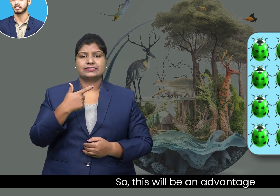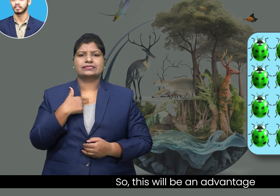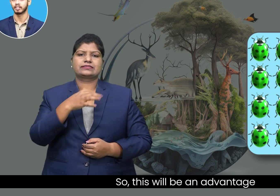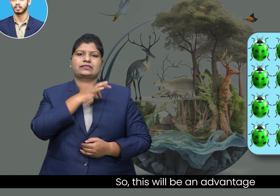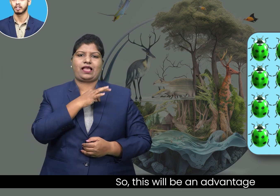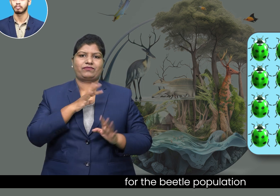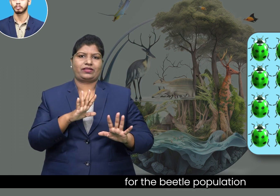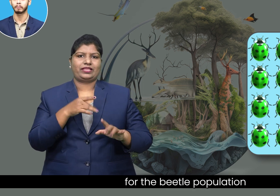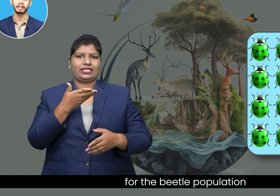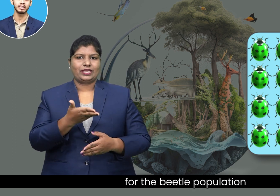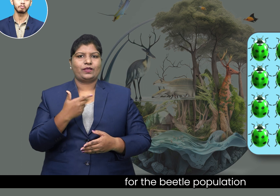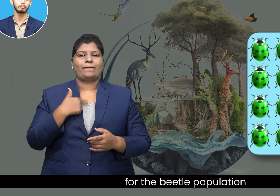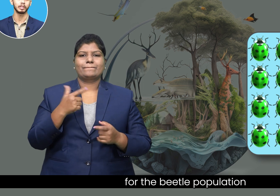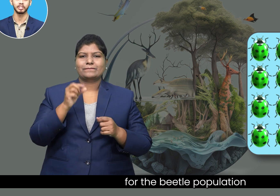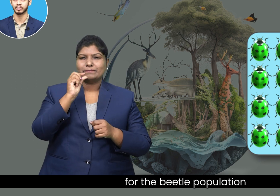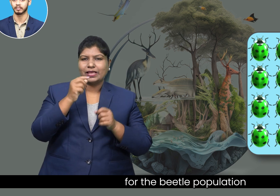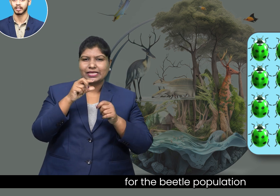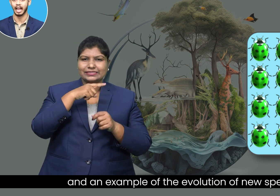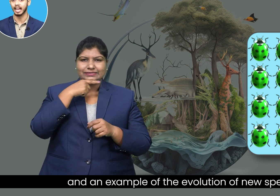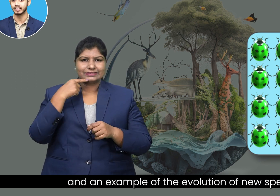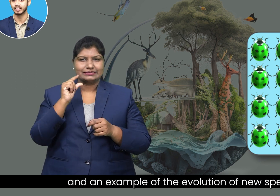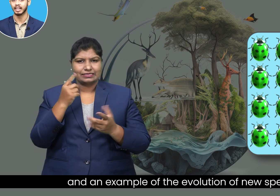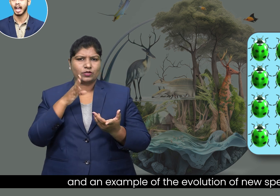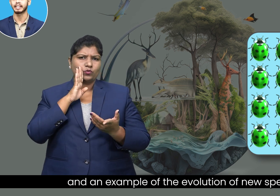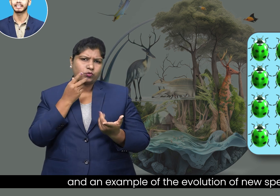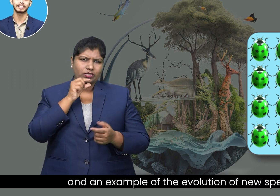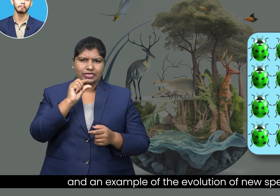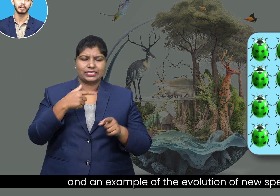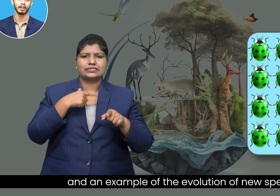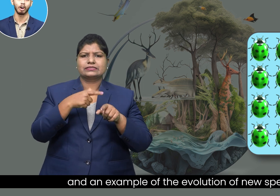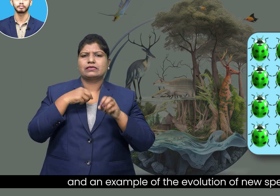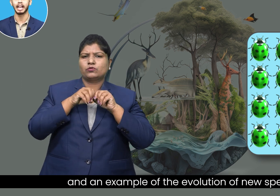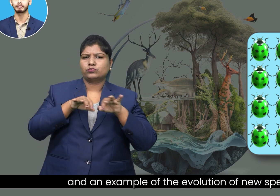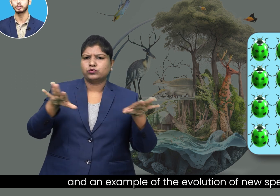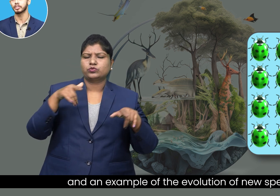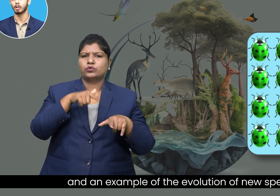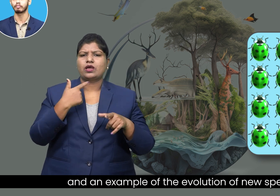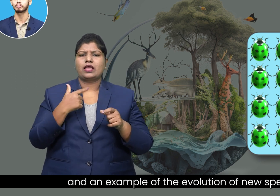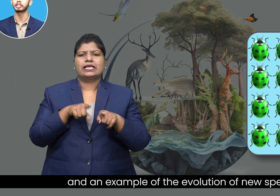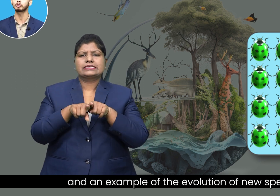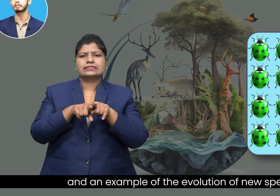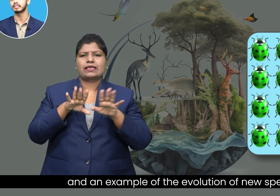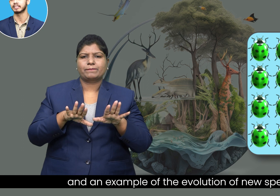for the beetle population and an example of the evolution of new species